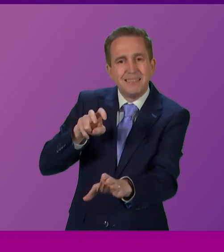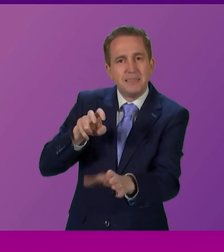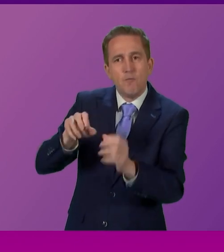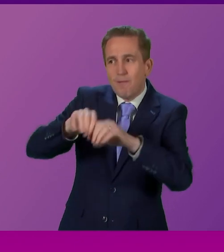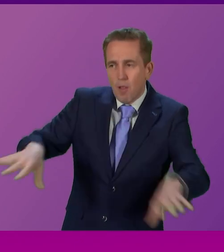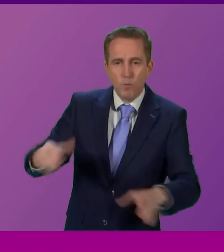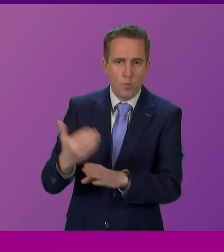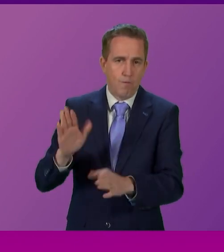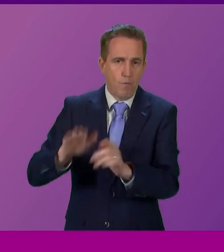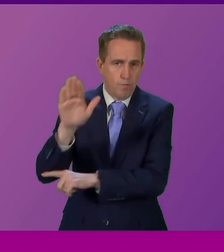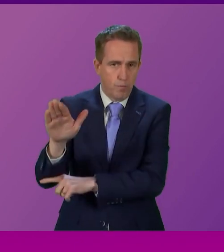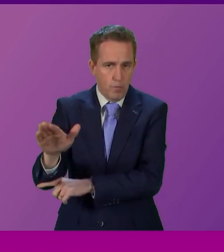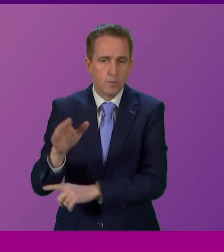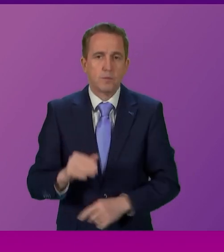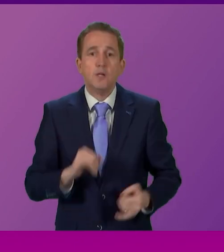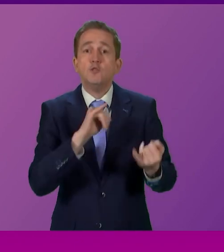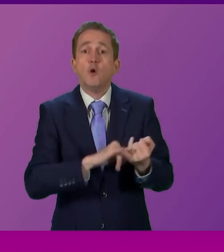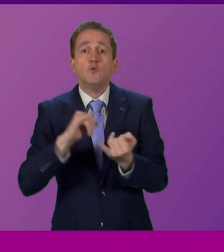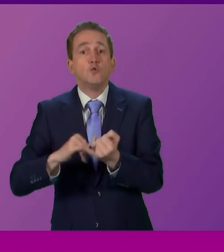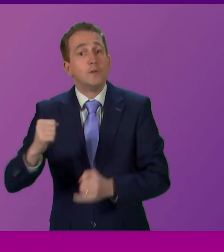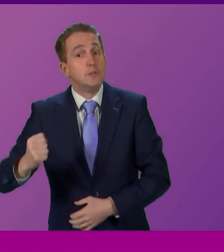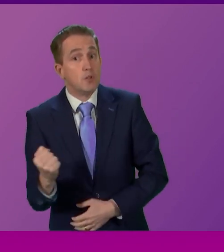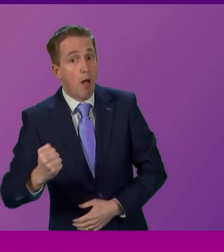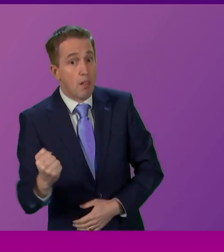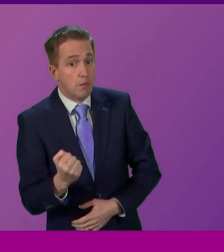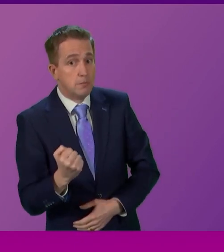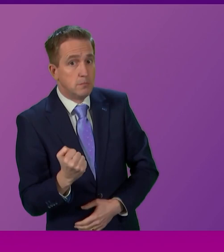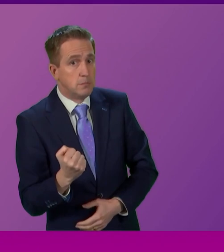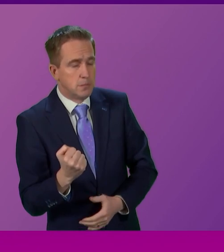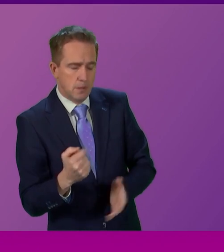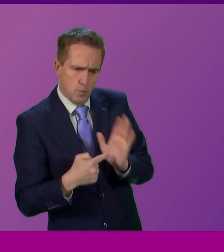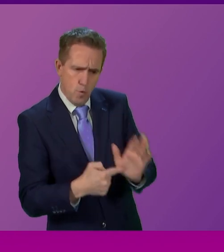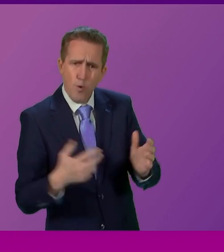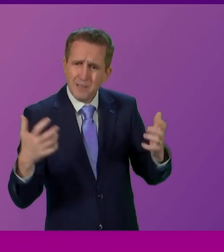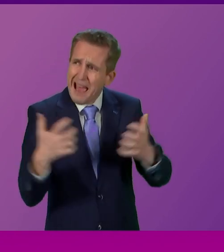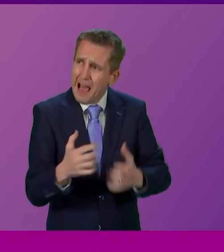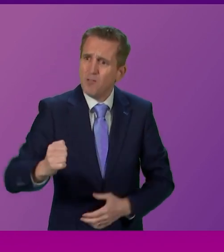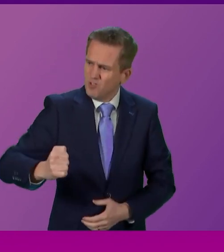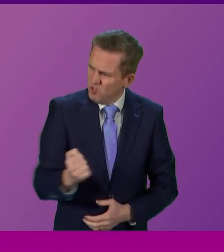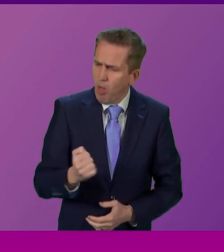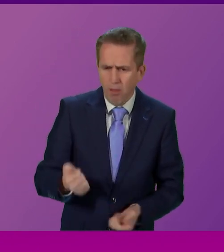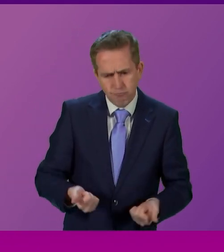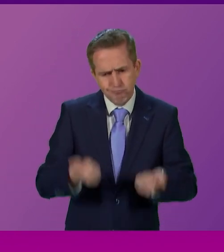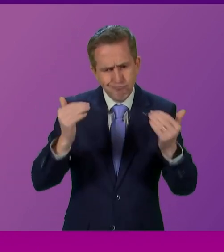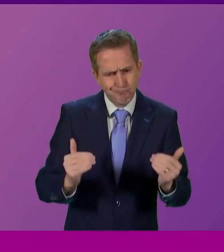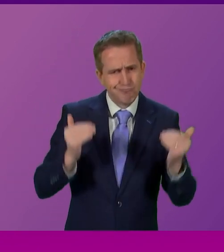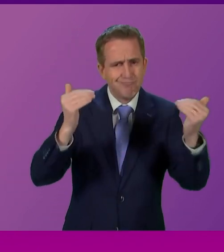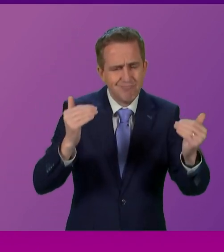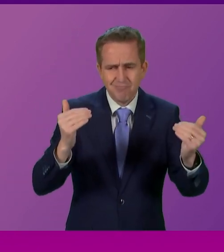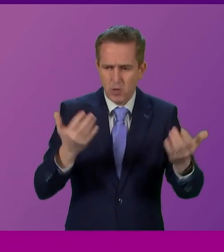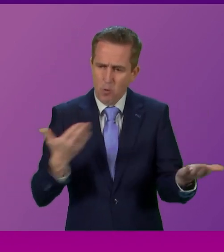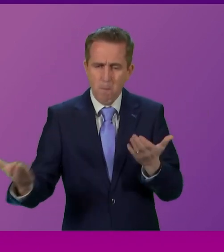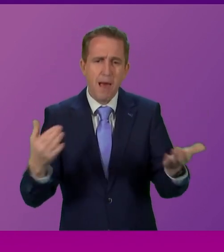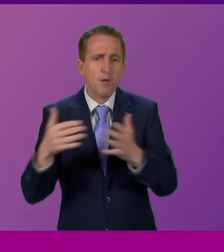vote for. Social Security Scotland provides a massive demonstration of how we can do better and be more progressive than